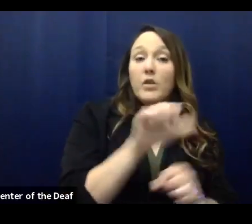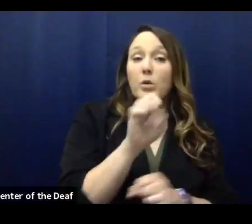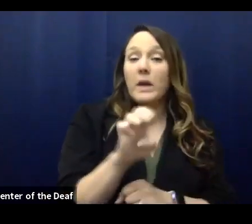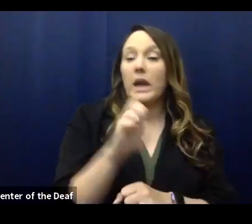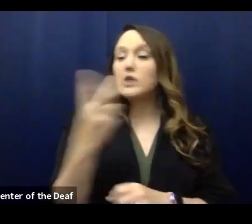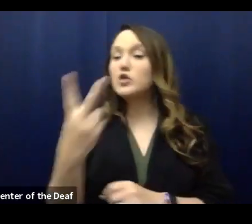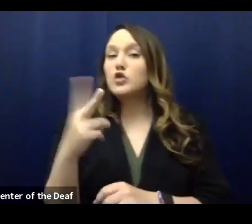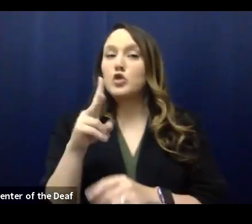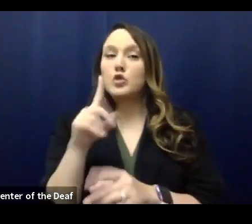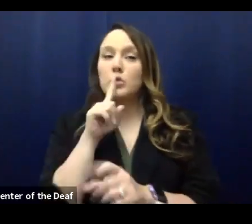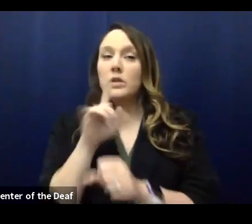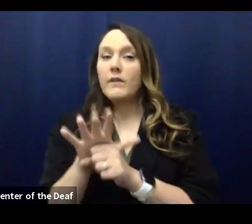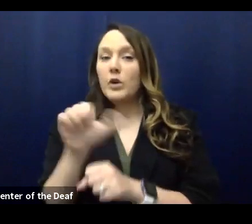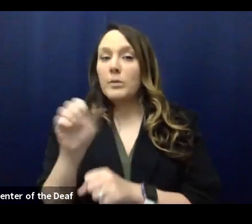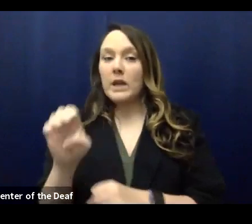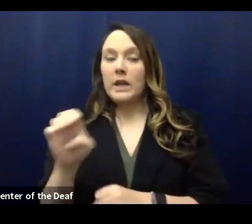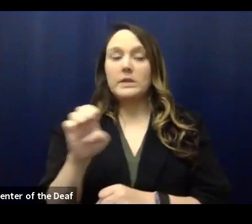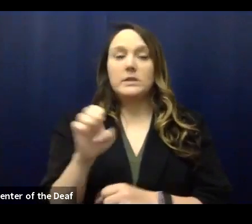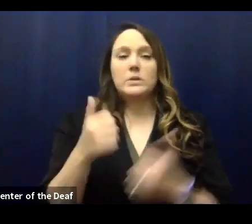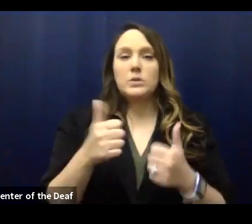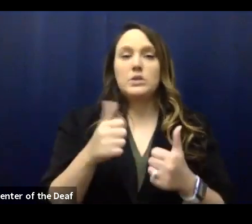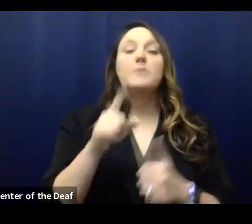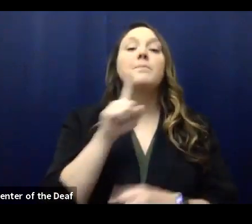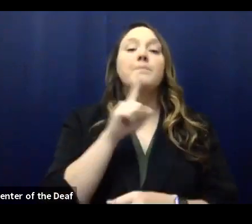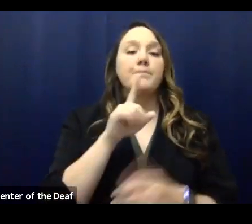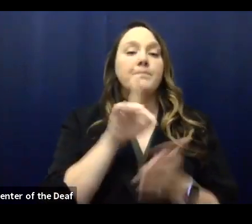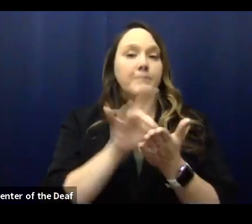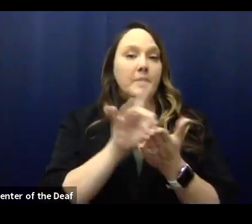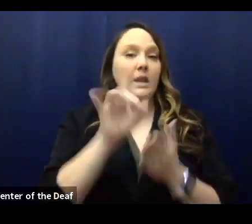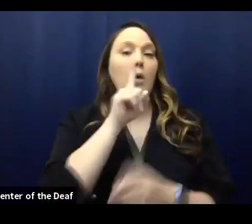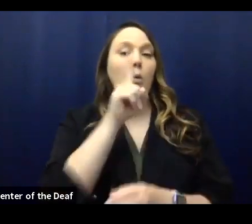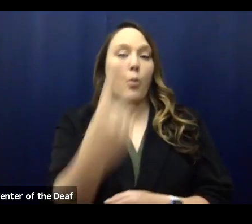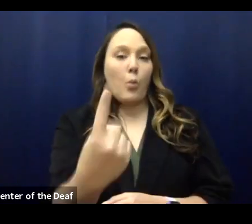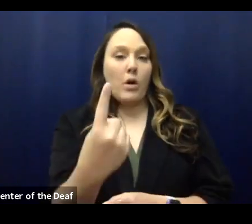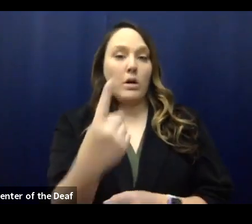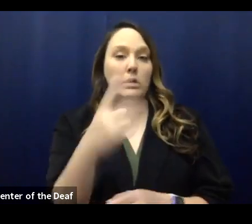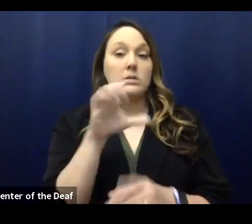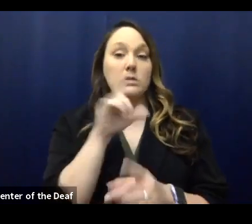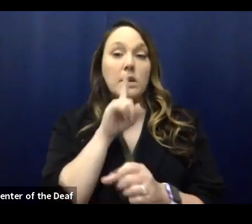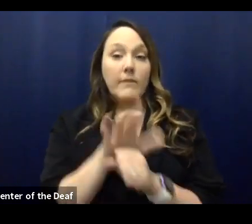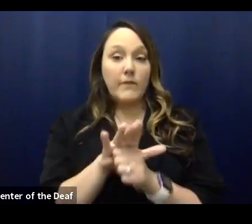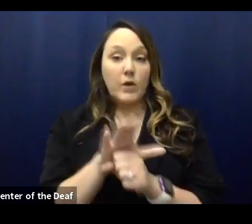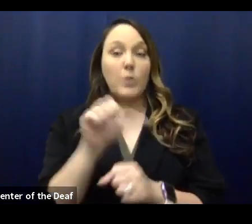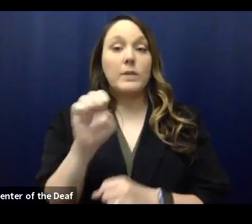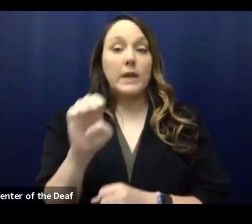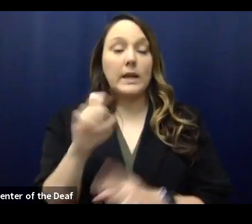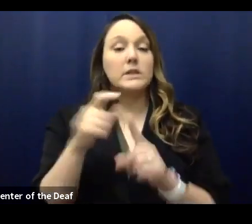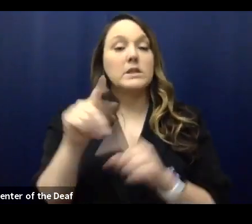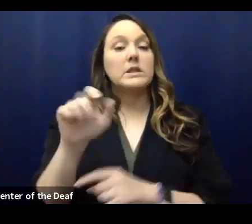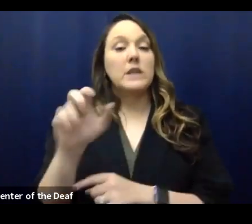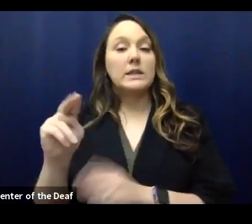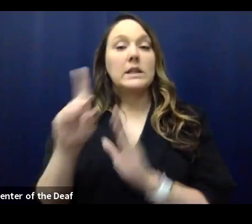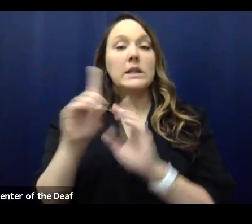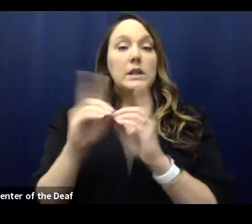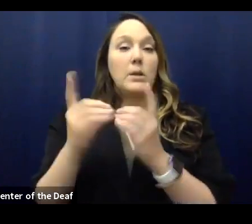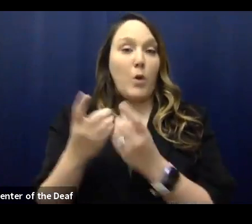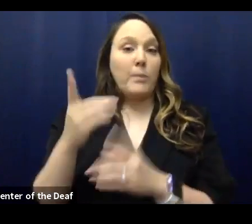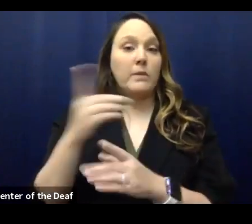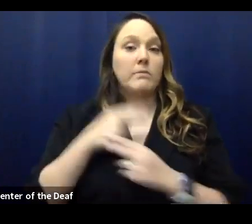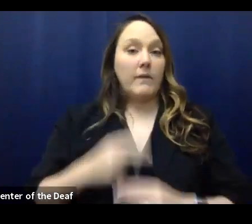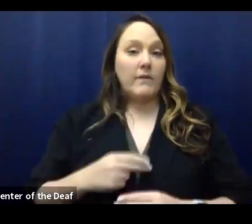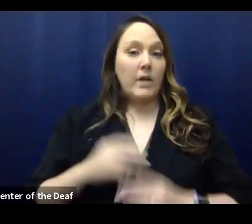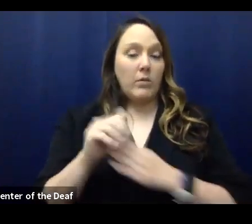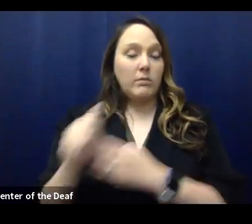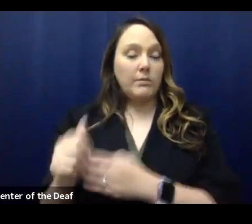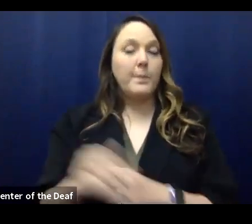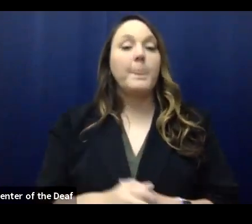Um, they're counted as one confirmed case. Um, and that's for Tennessee Department of Health guidance. Sorry. Um, I thought question